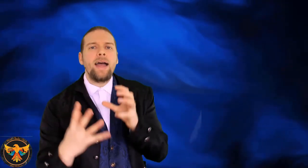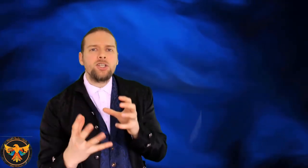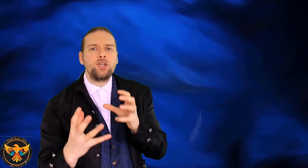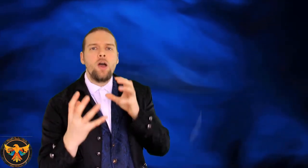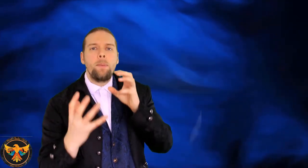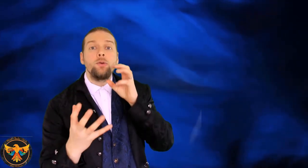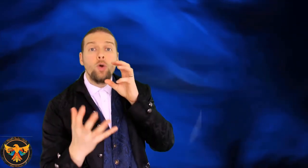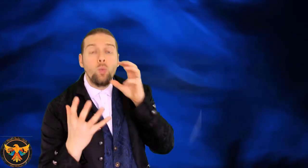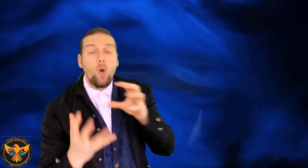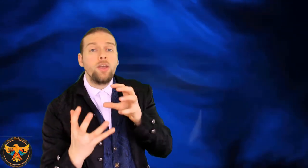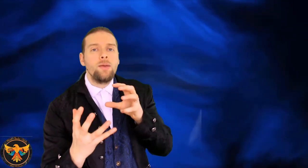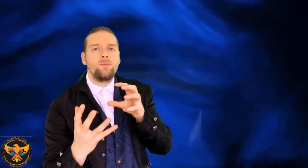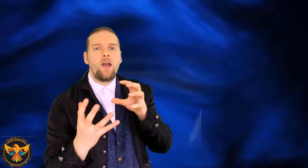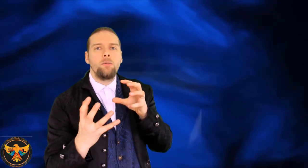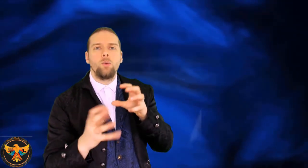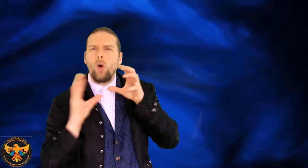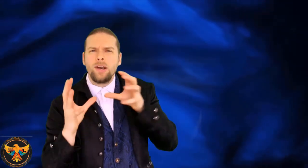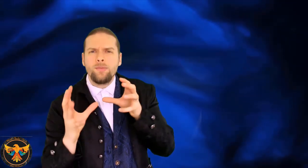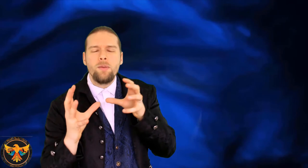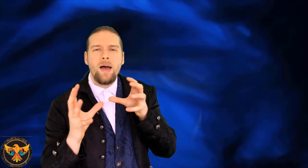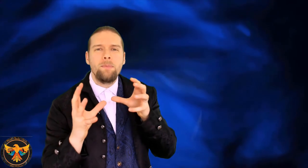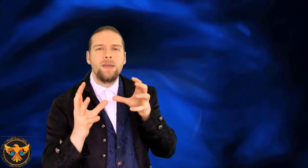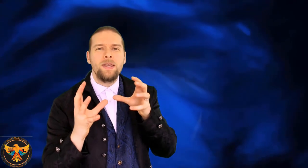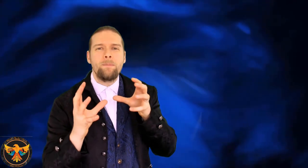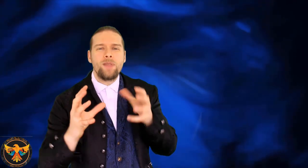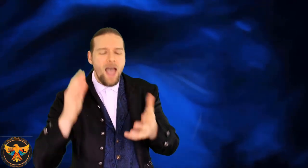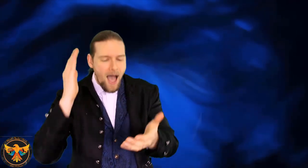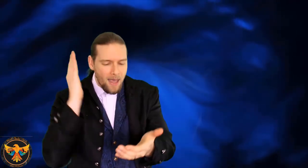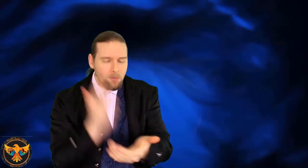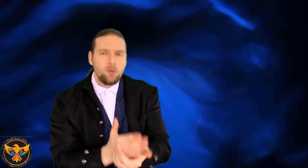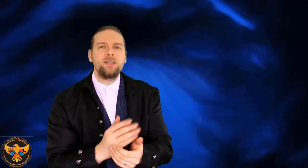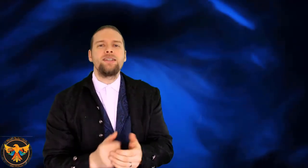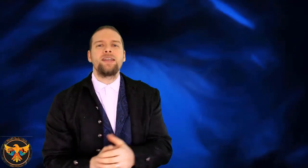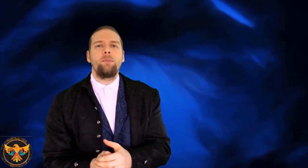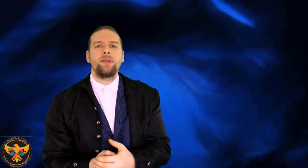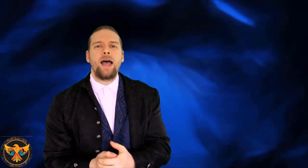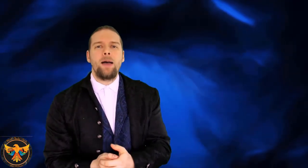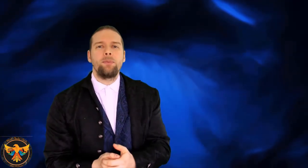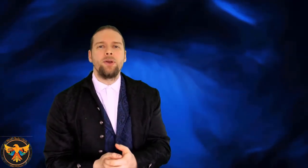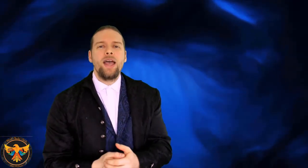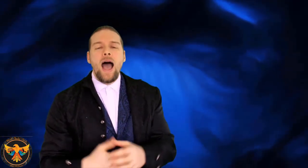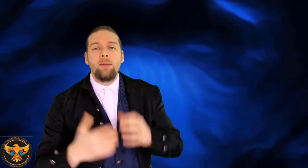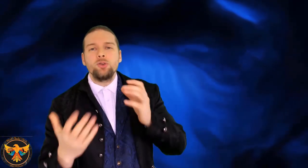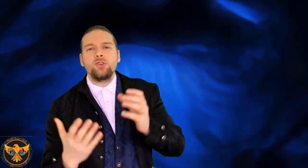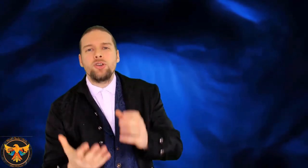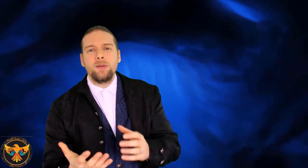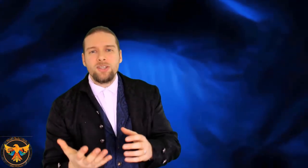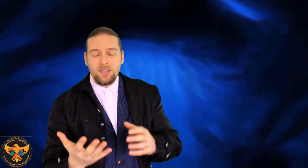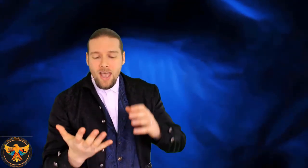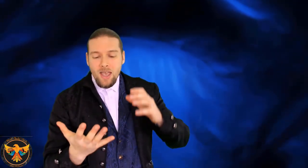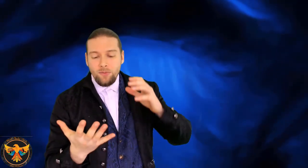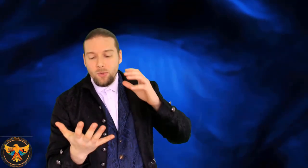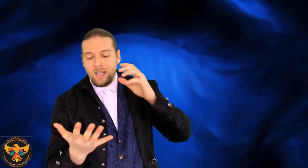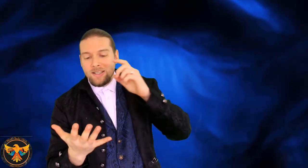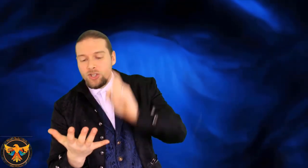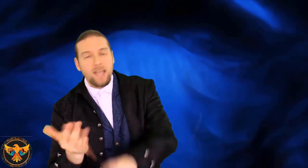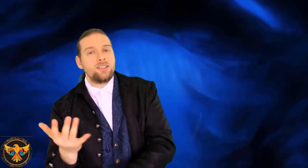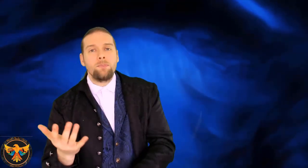passionate about your work environment, whatever it might be, I am committed to helping that happen. I'm also committed, if you need to shed some